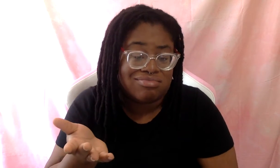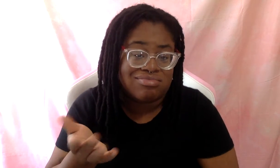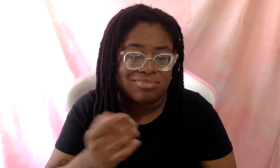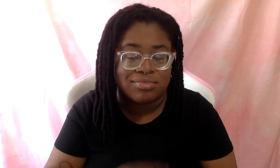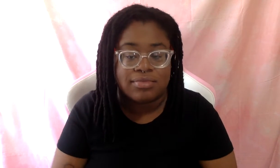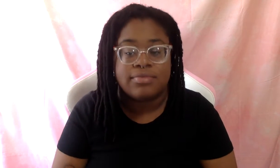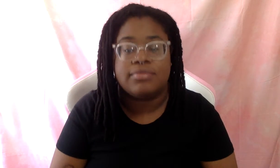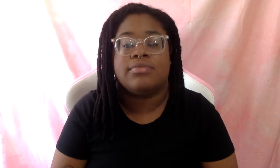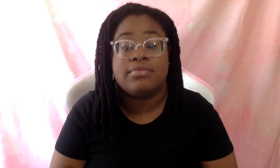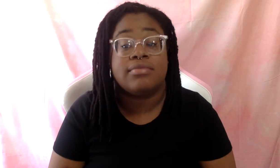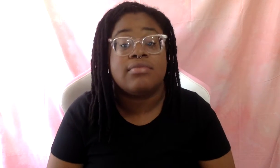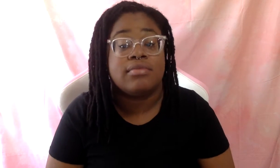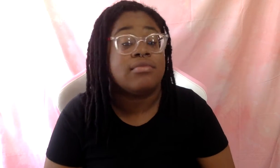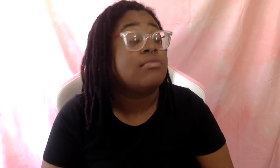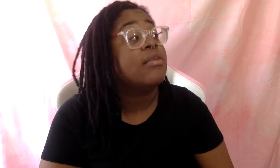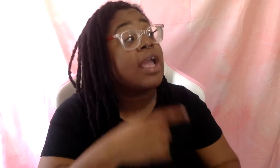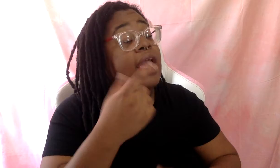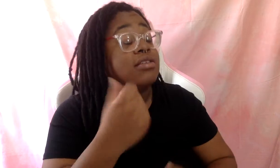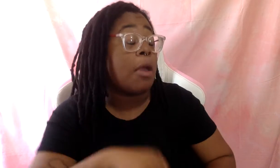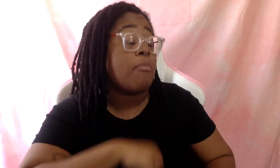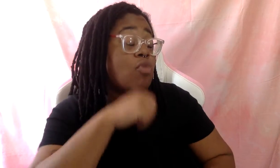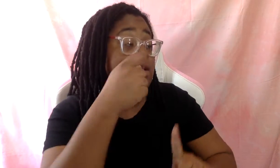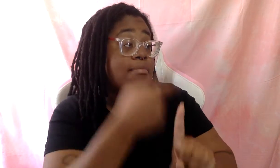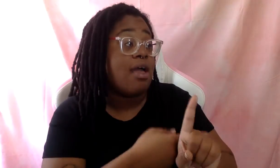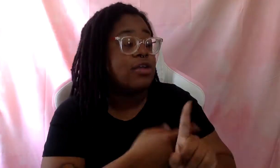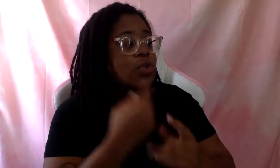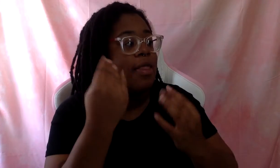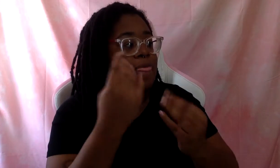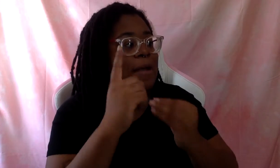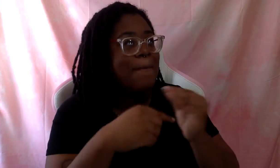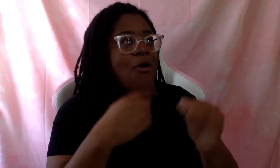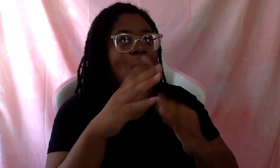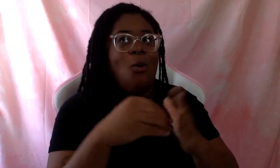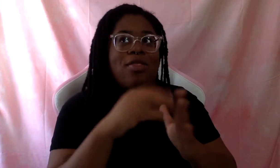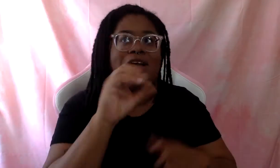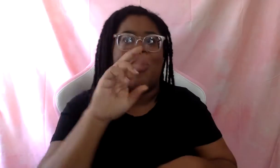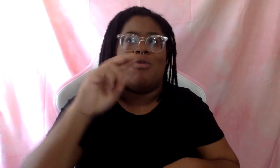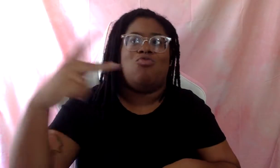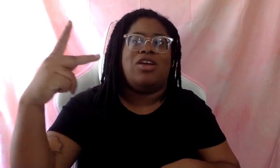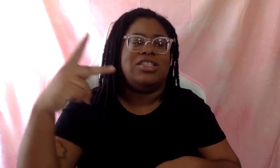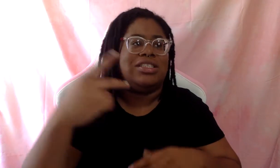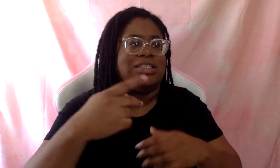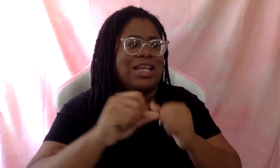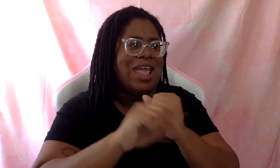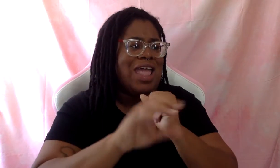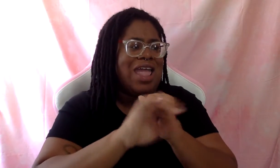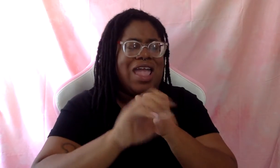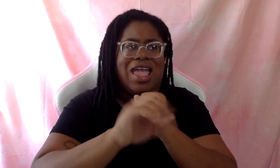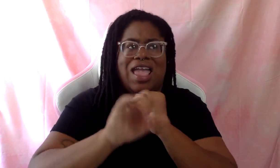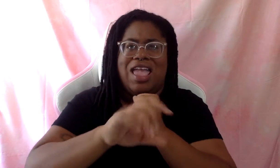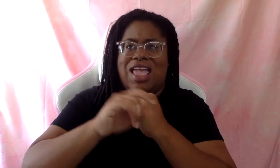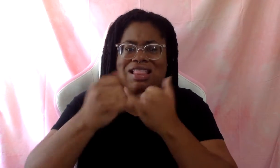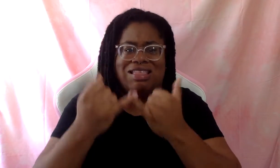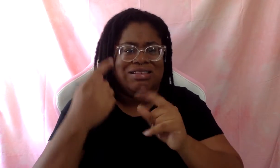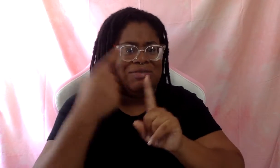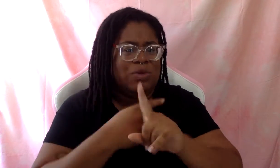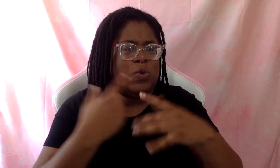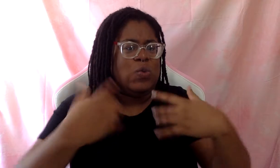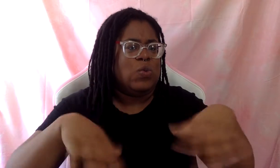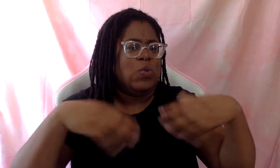it is pride month. So I think about all those corporations who have put out all these ads this month. My goodness, you didn't have not one.